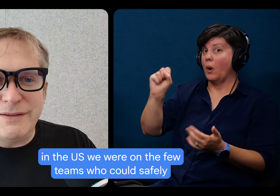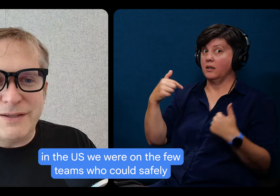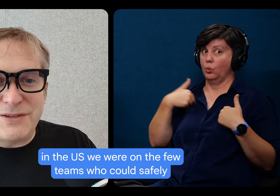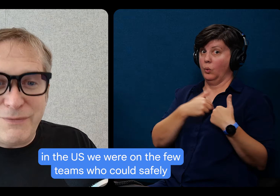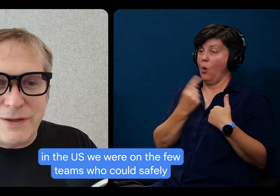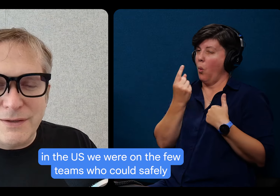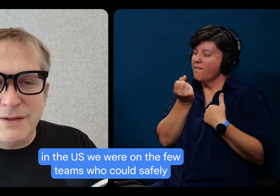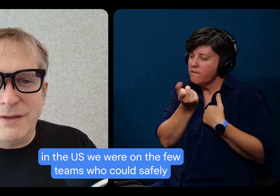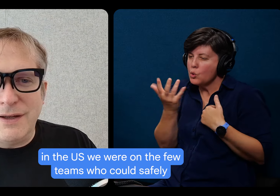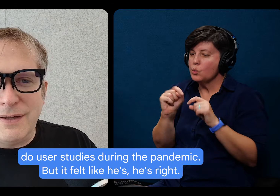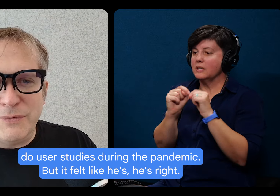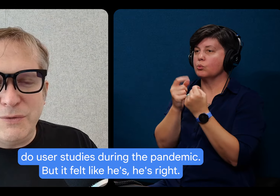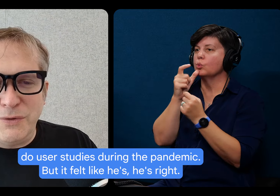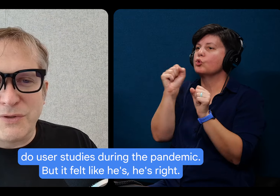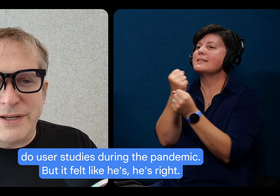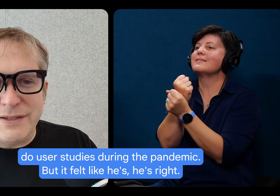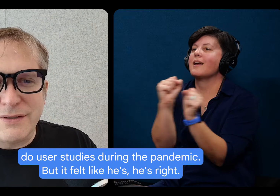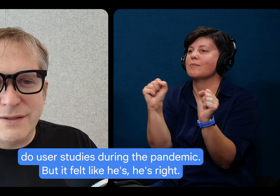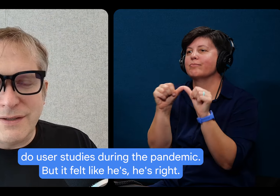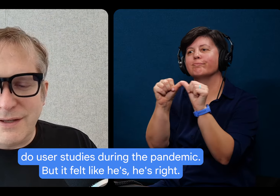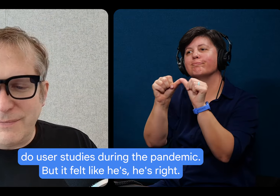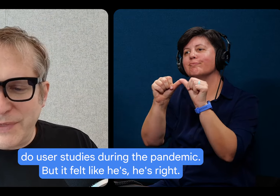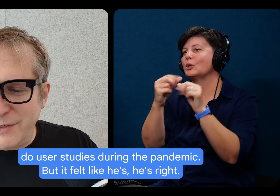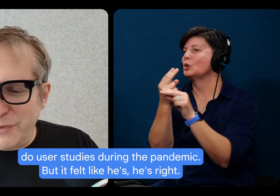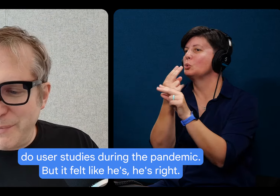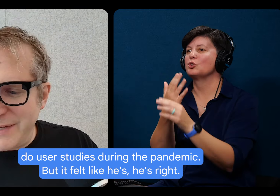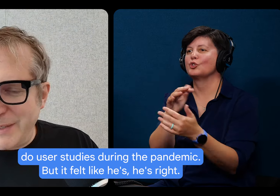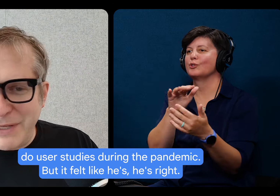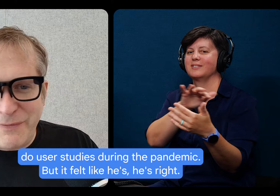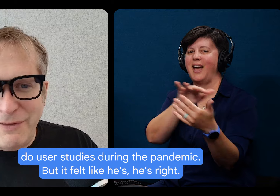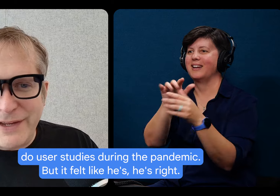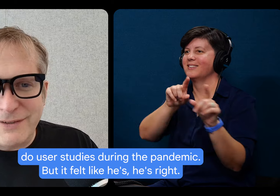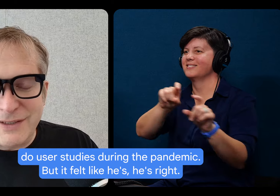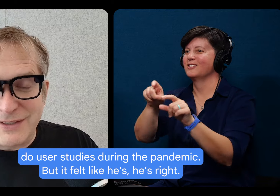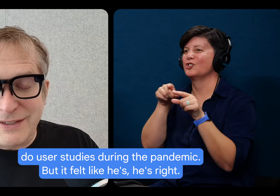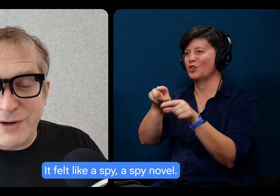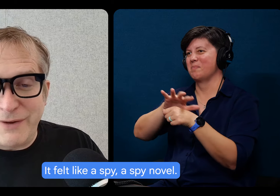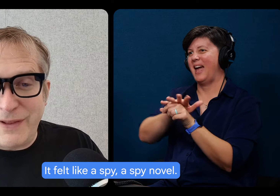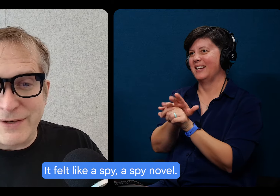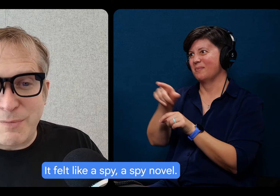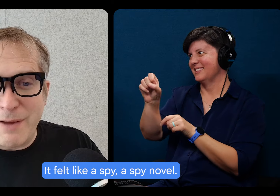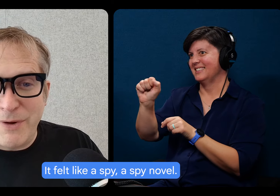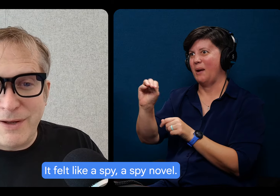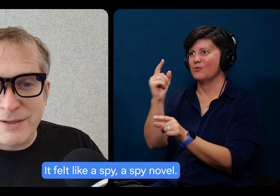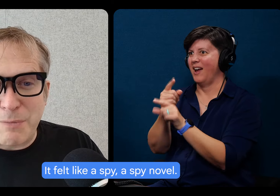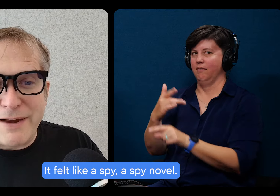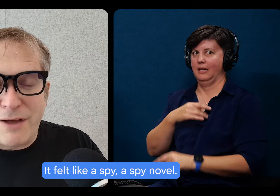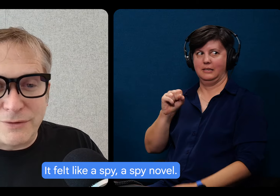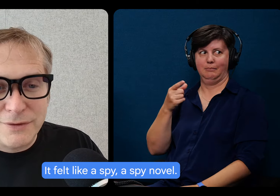safely do user studies during the pandemic. But it felt like he's right. felt like a spy